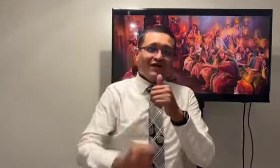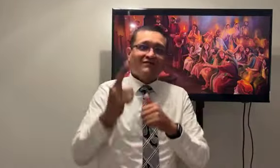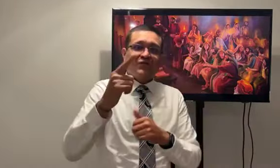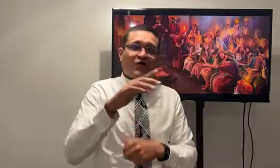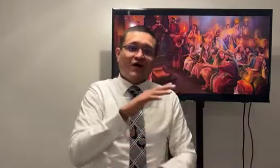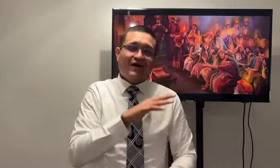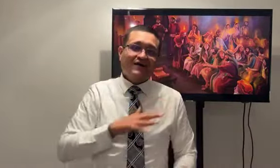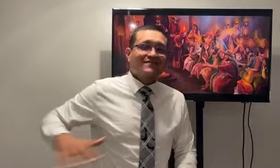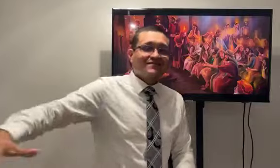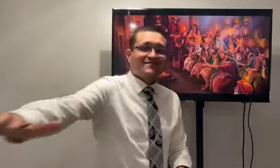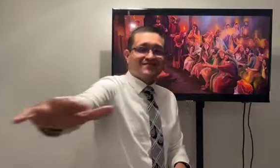hello everyone